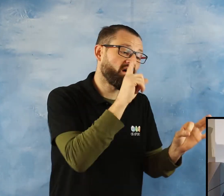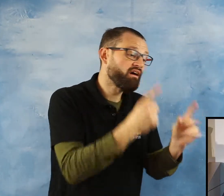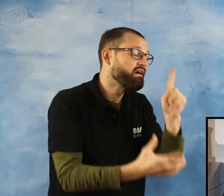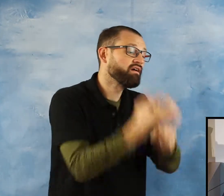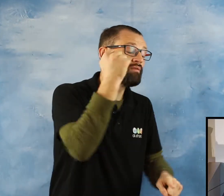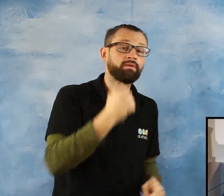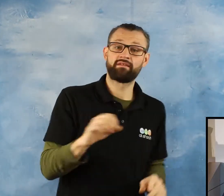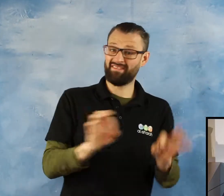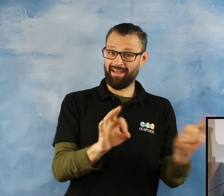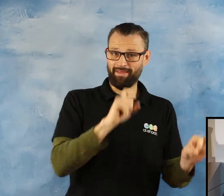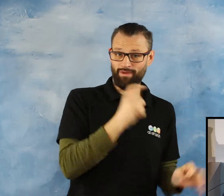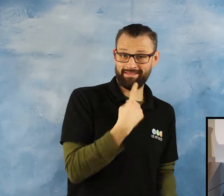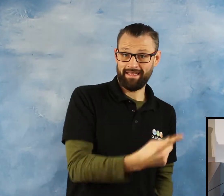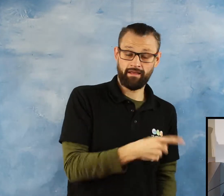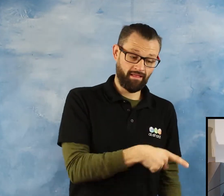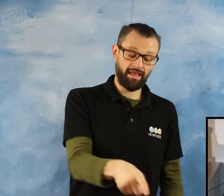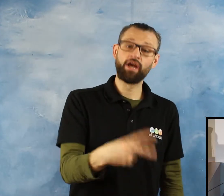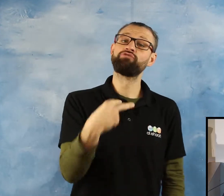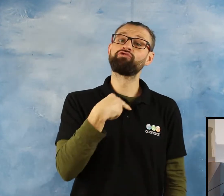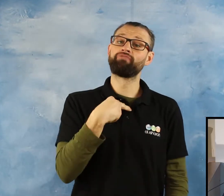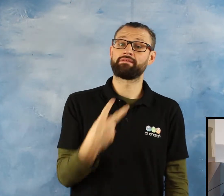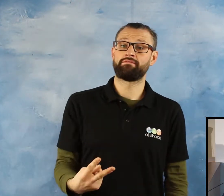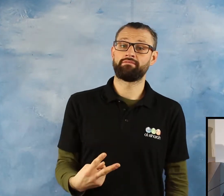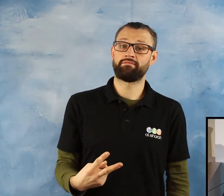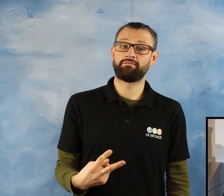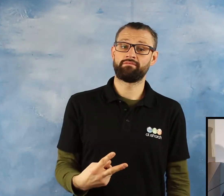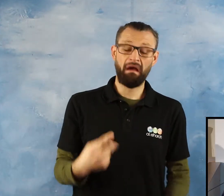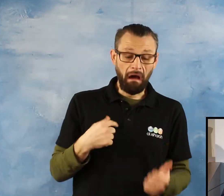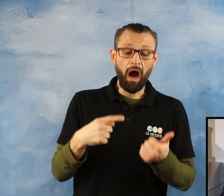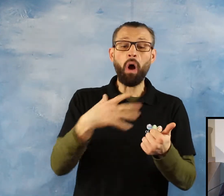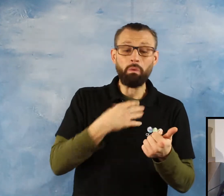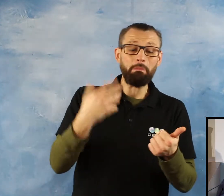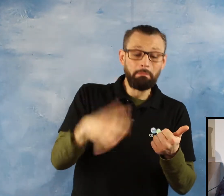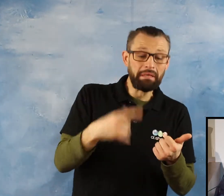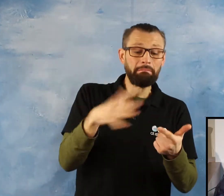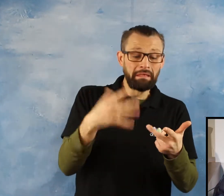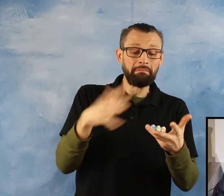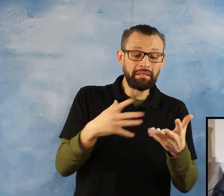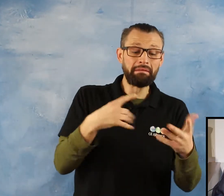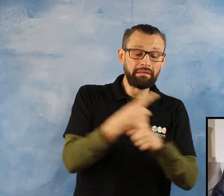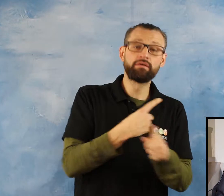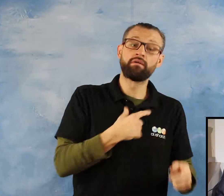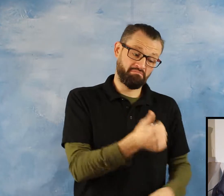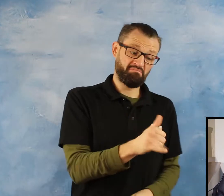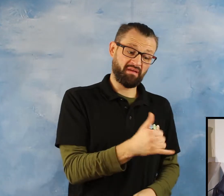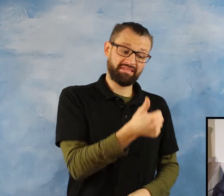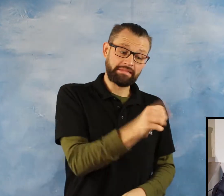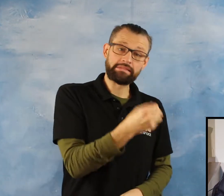Subhanallah, Allah has given me life span of 40, 50, 60, 80 years, but I did not utilize it. I did not